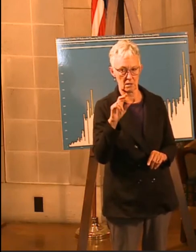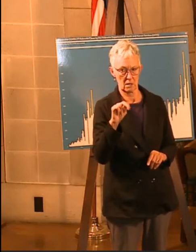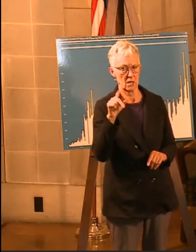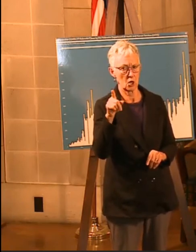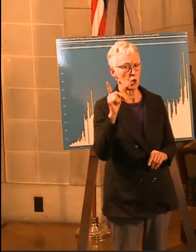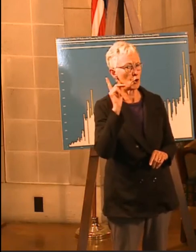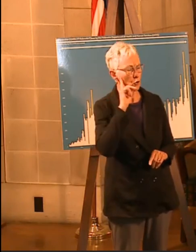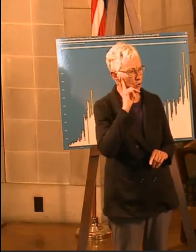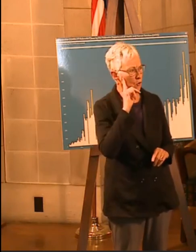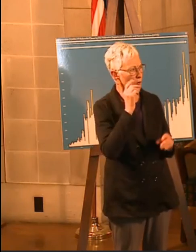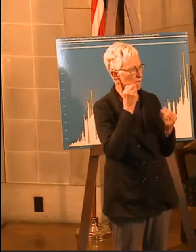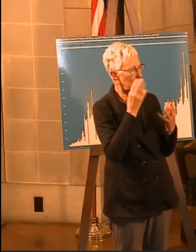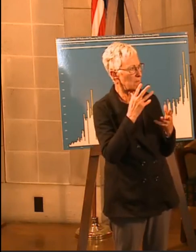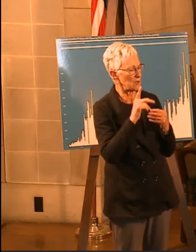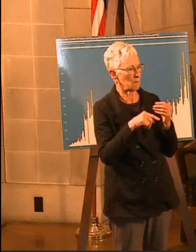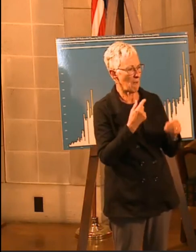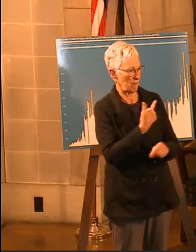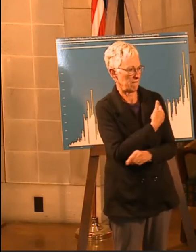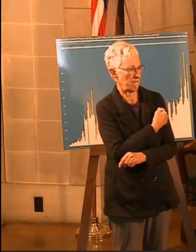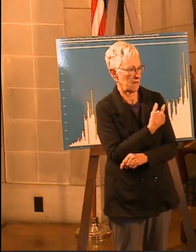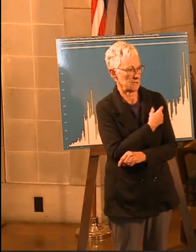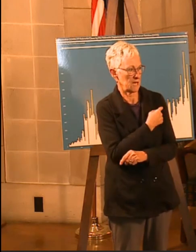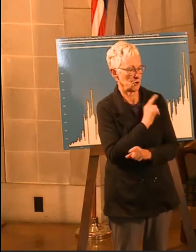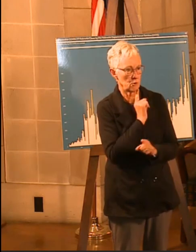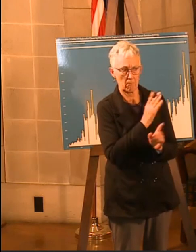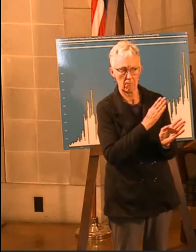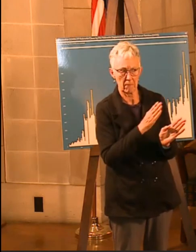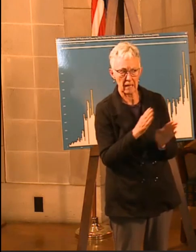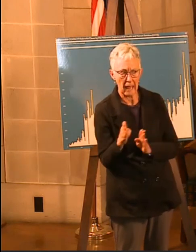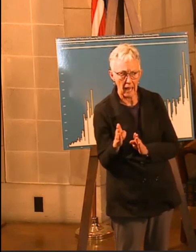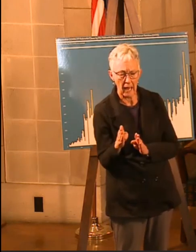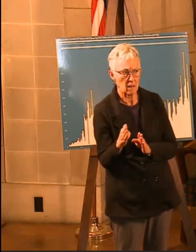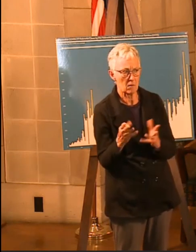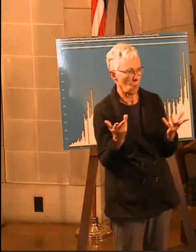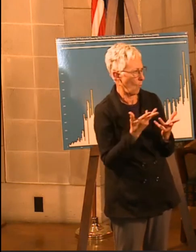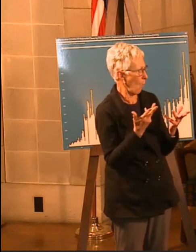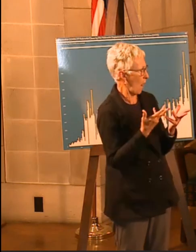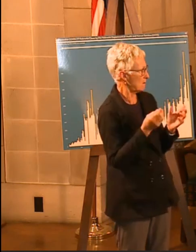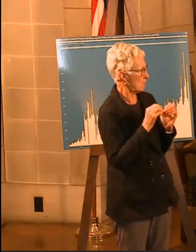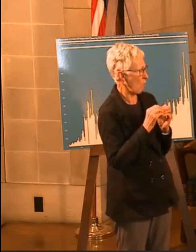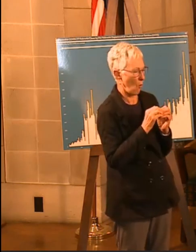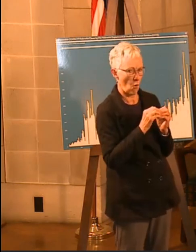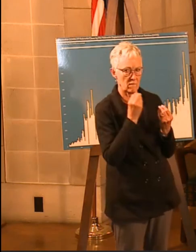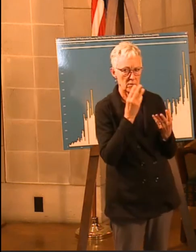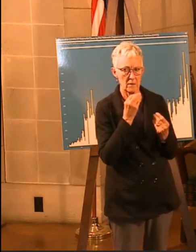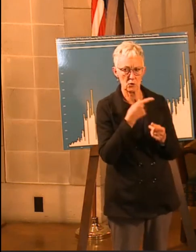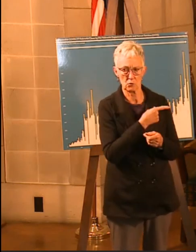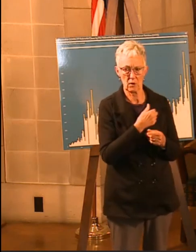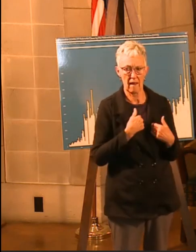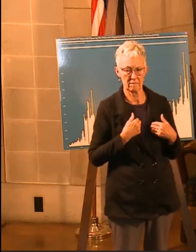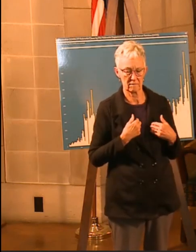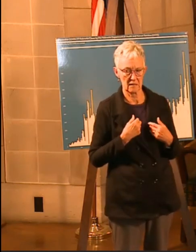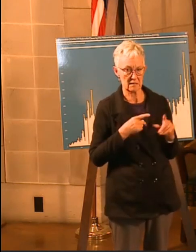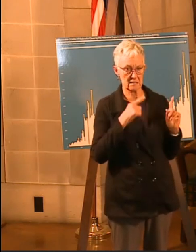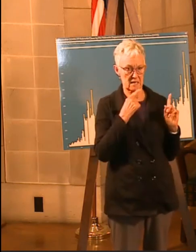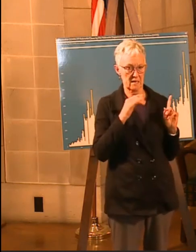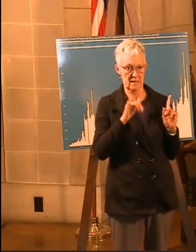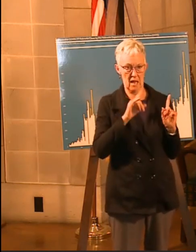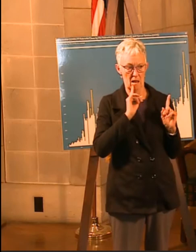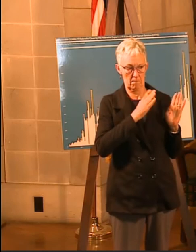submitted. Is there any additional detail that you can provide on that plan? So the plan went in today as the governor mentioned and